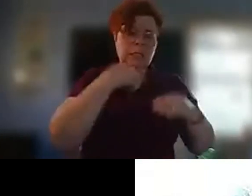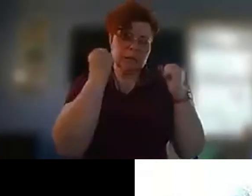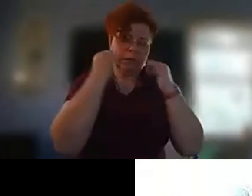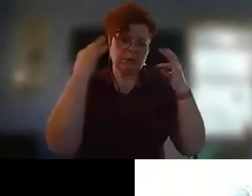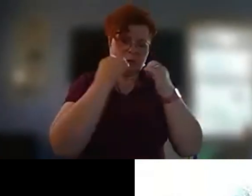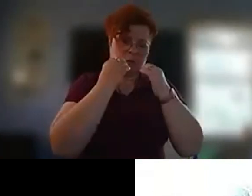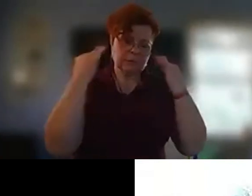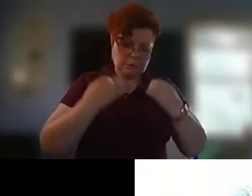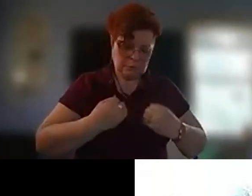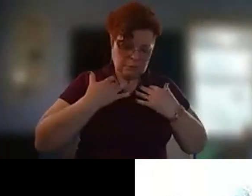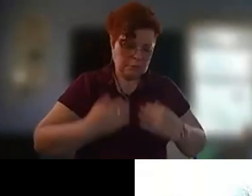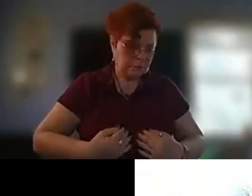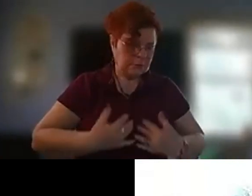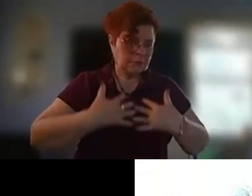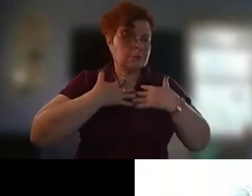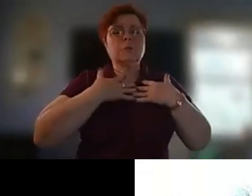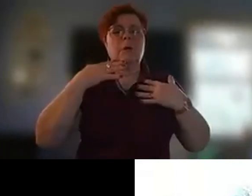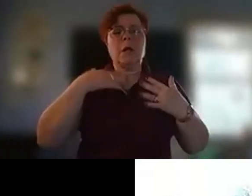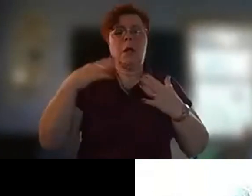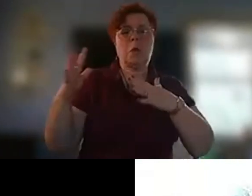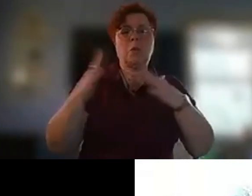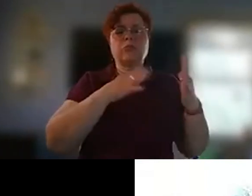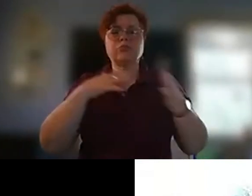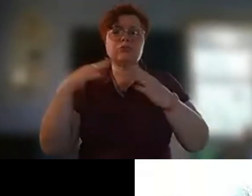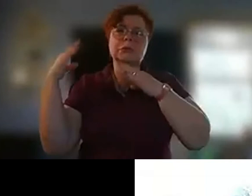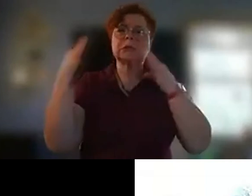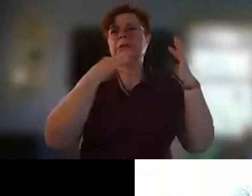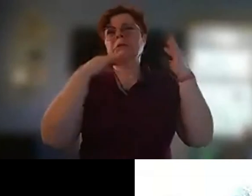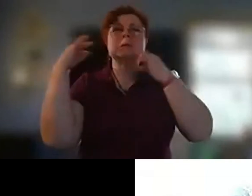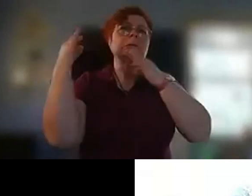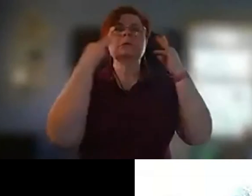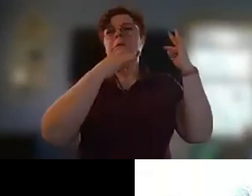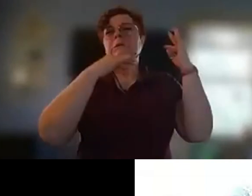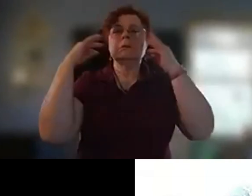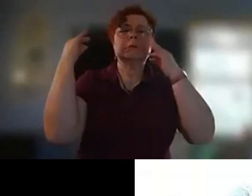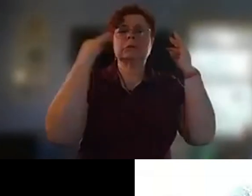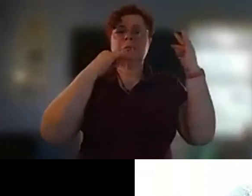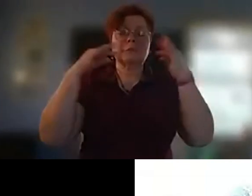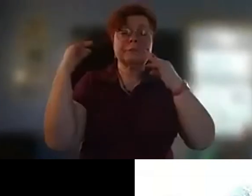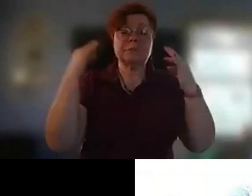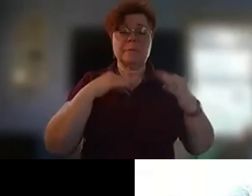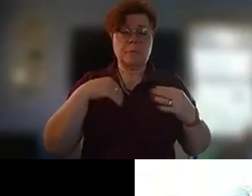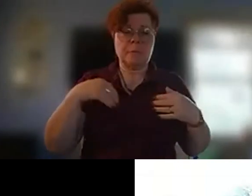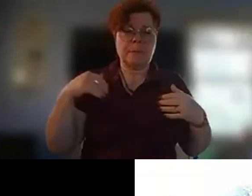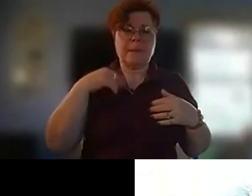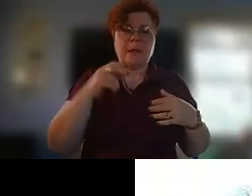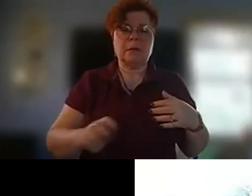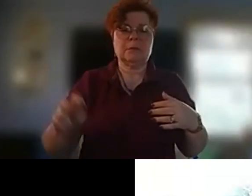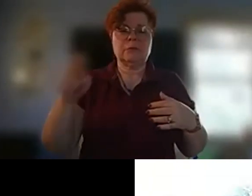the breeze scratched against my face i traveled to an adobe village